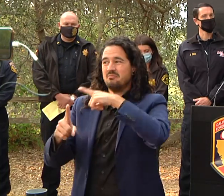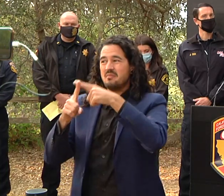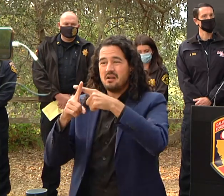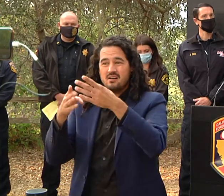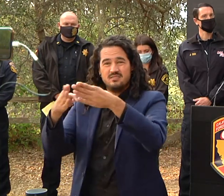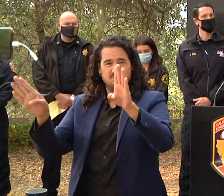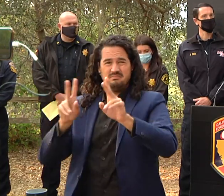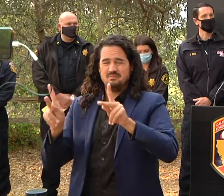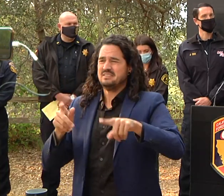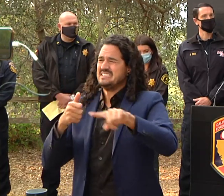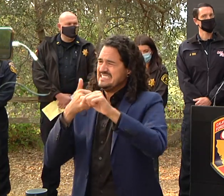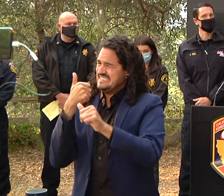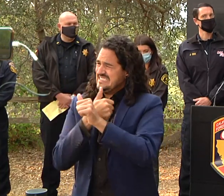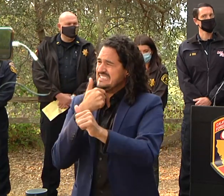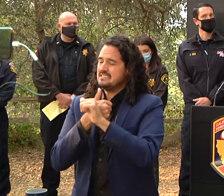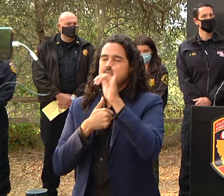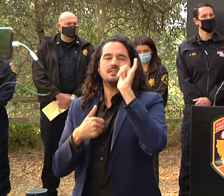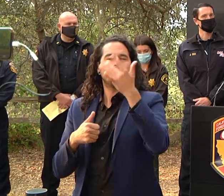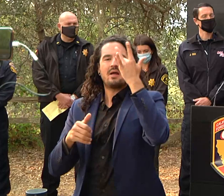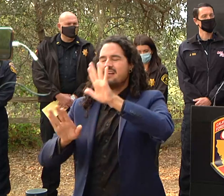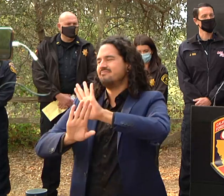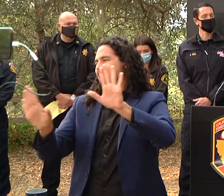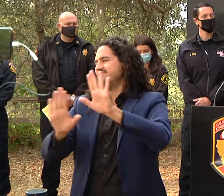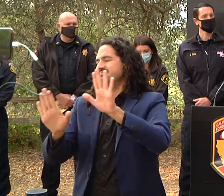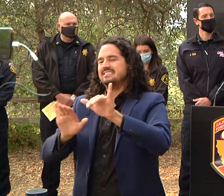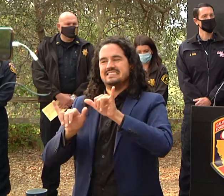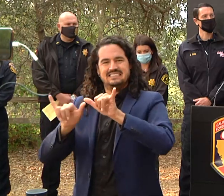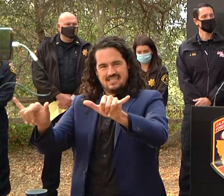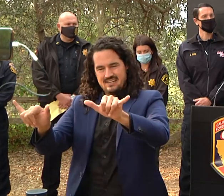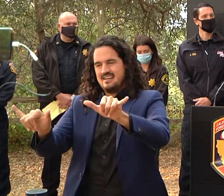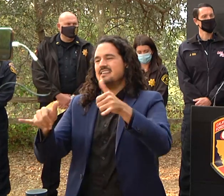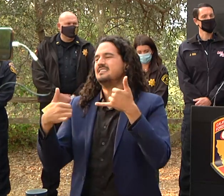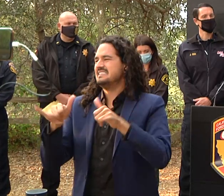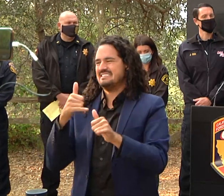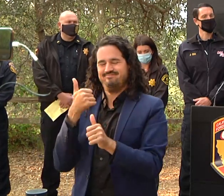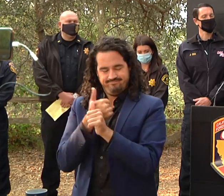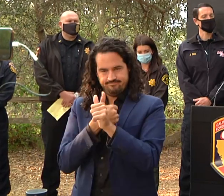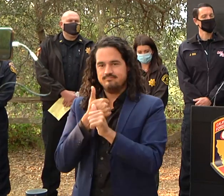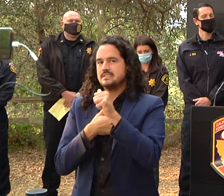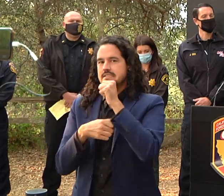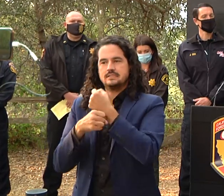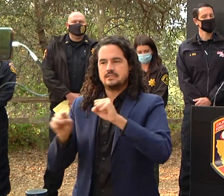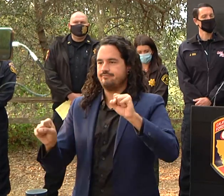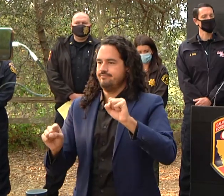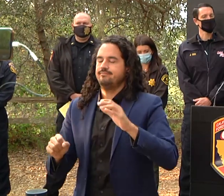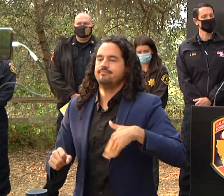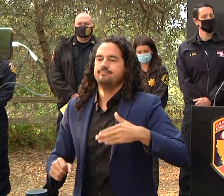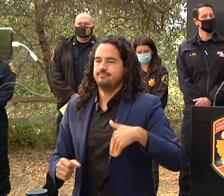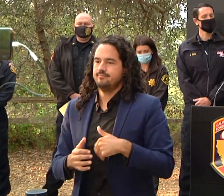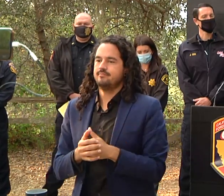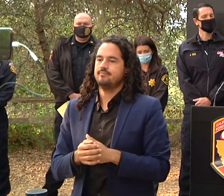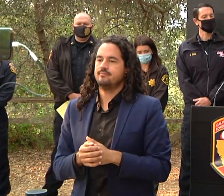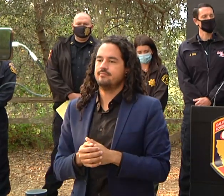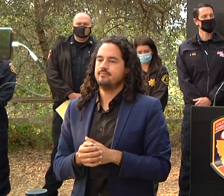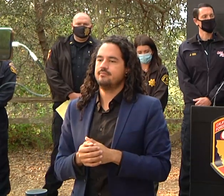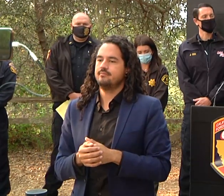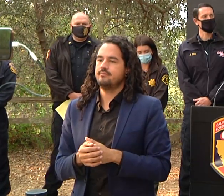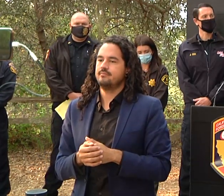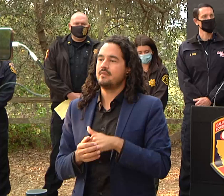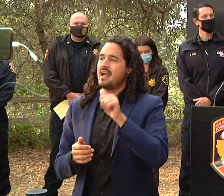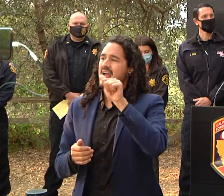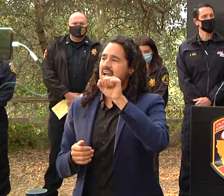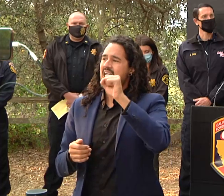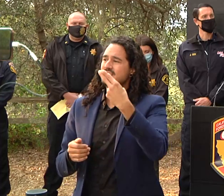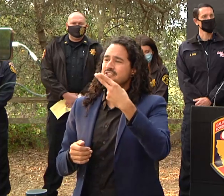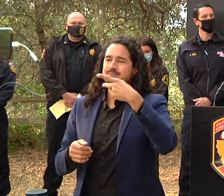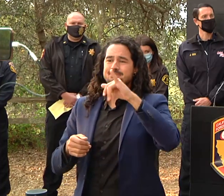those areas still evacuated because it is still very dangerous there along with the ash pits from the fire that's been burning over the period of the past week and